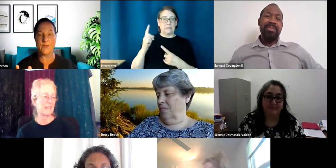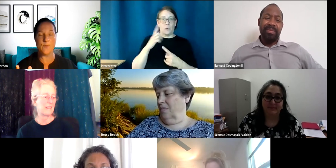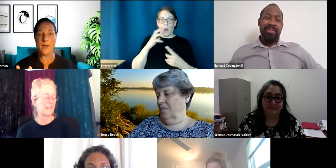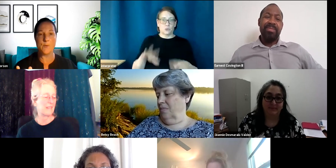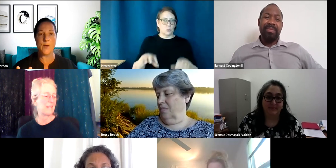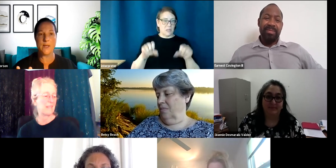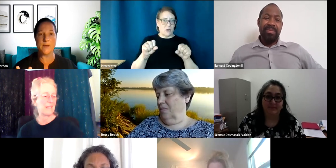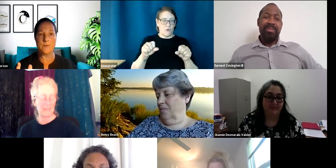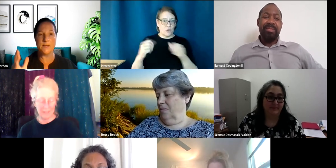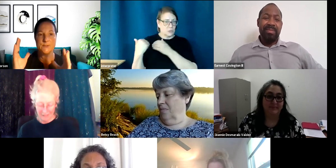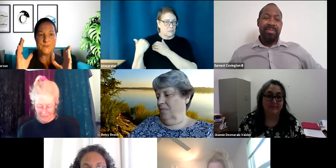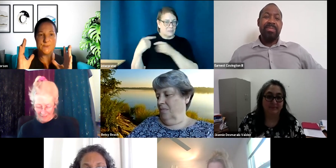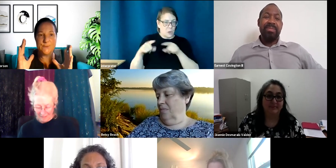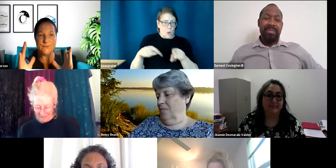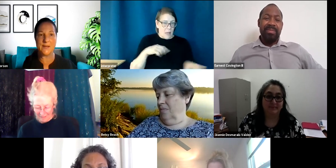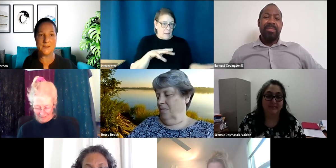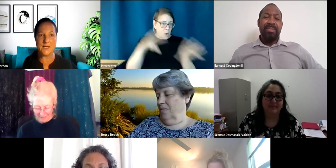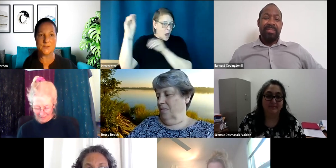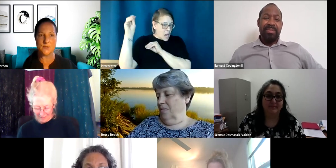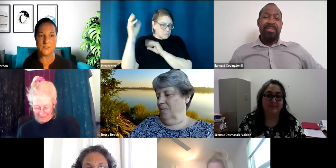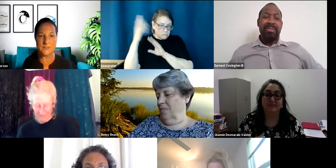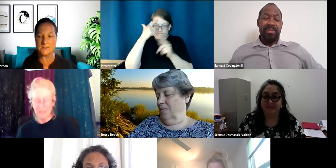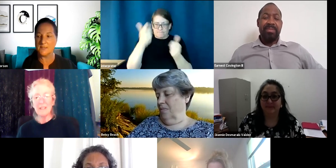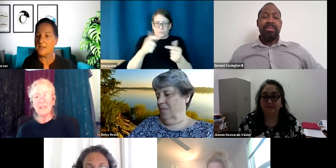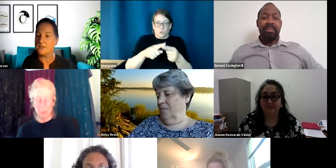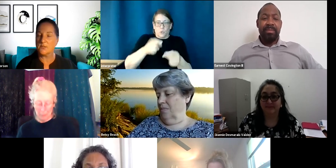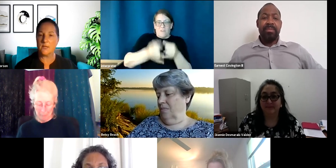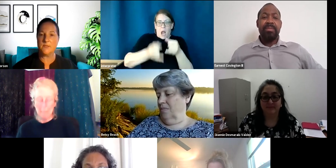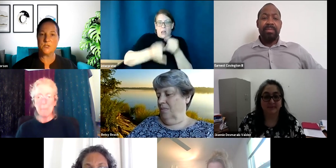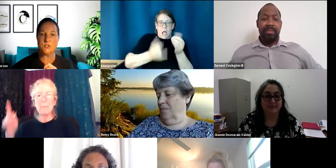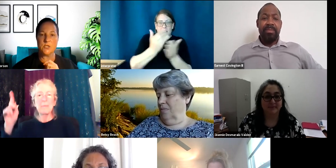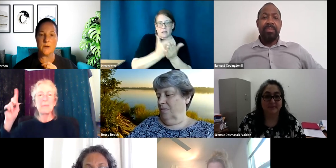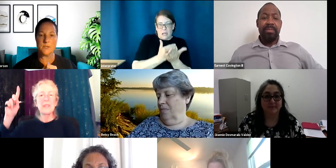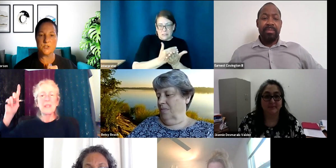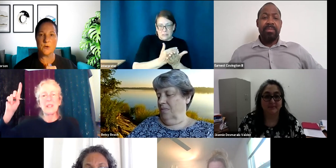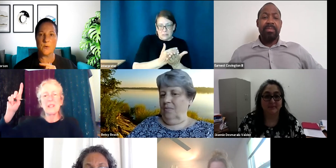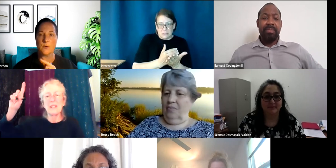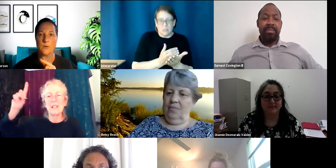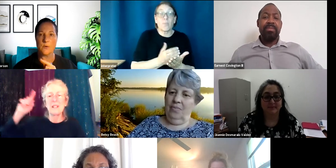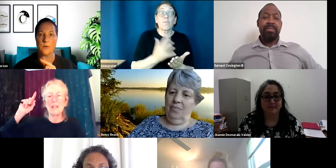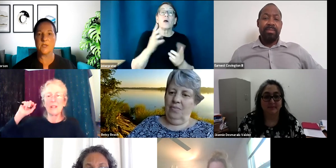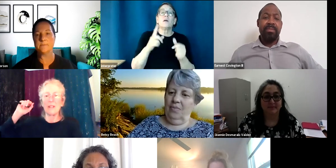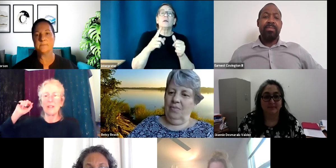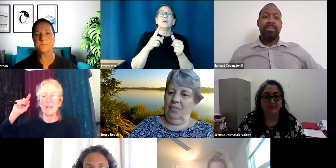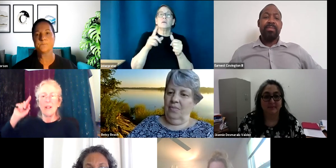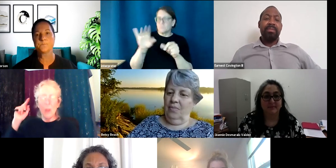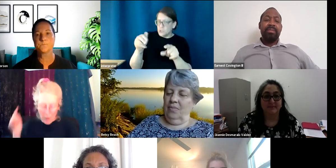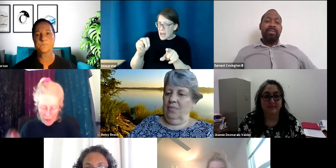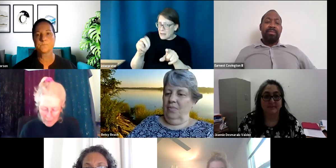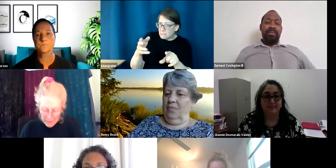from me while I'm away that we need to finalize our list. So let me just share. I'm going to share. Go ahead, Jan. Um,